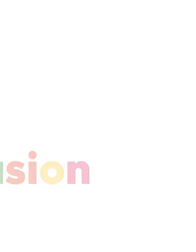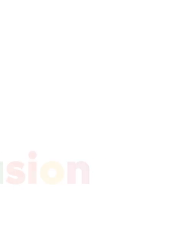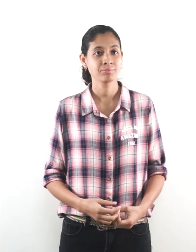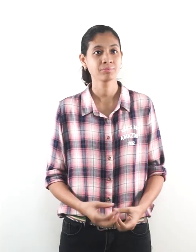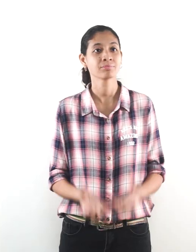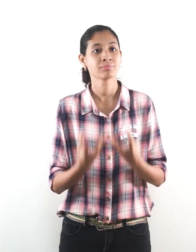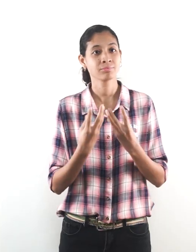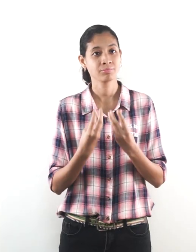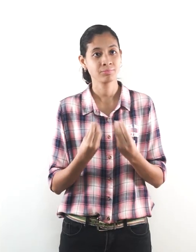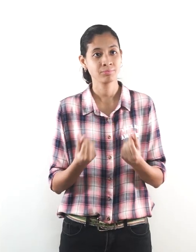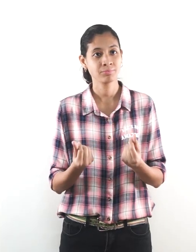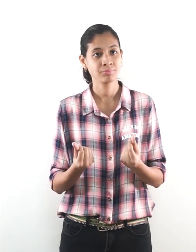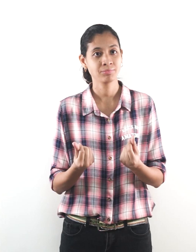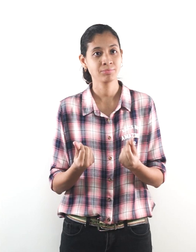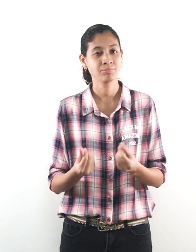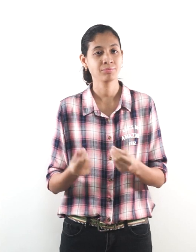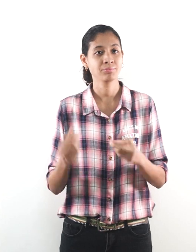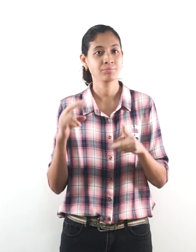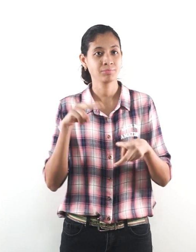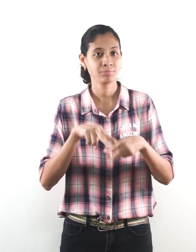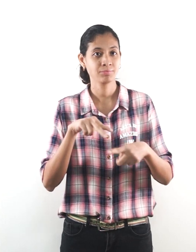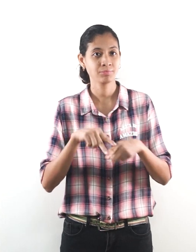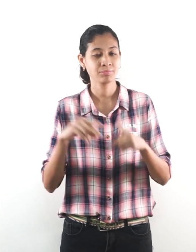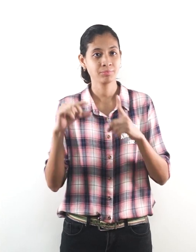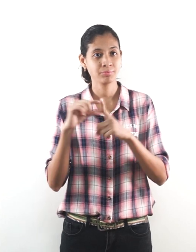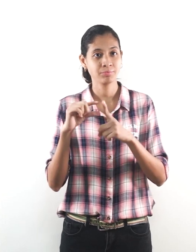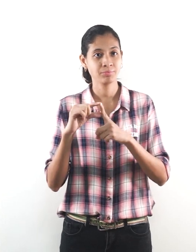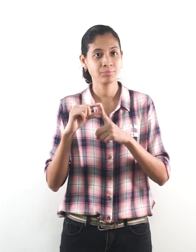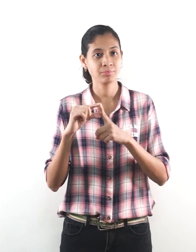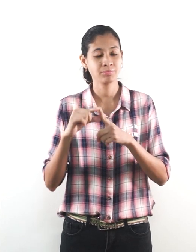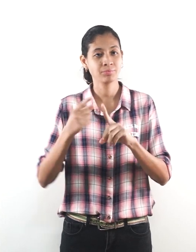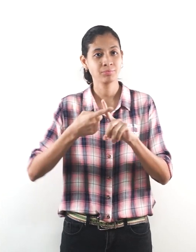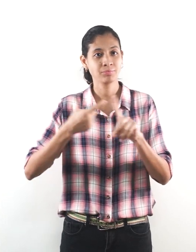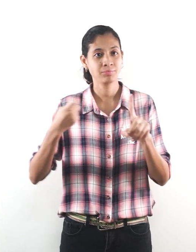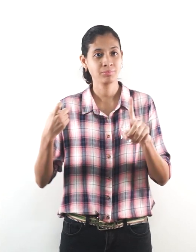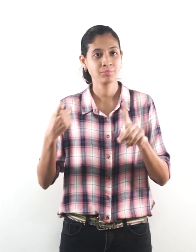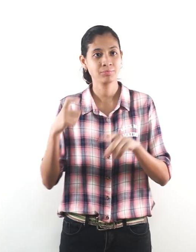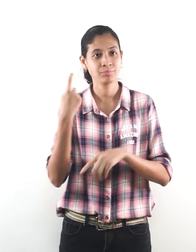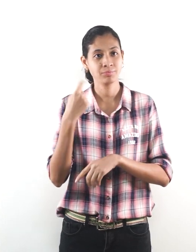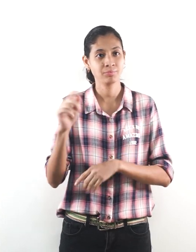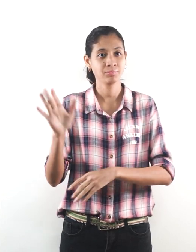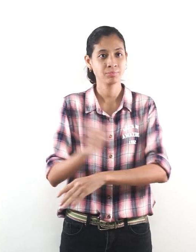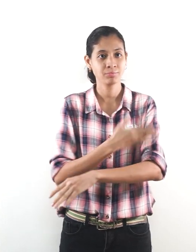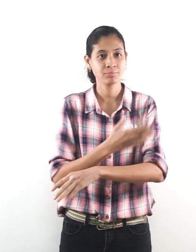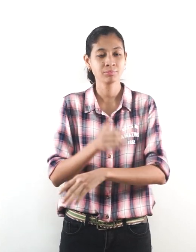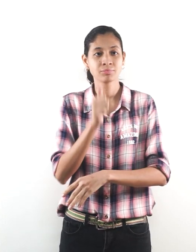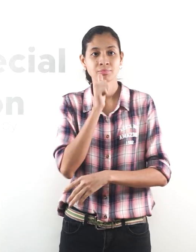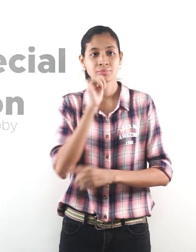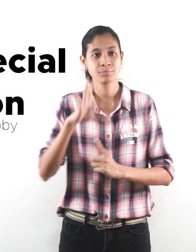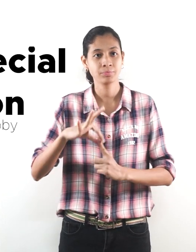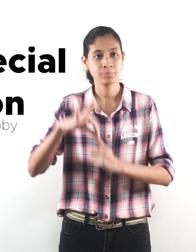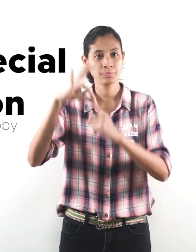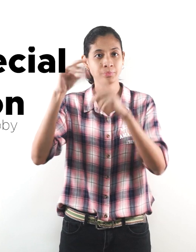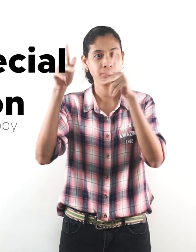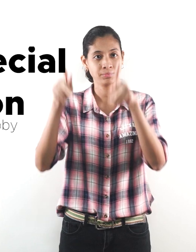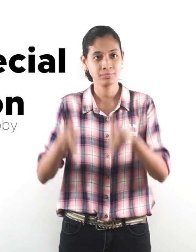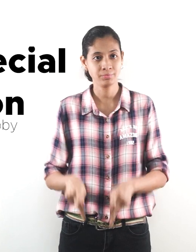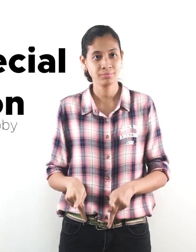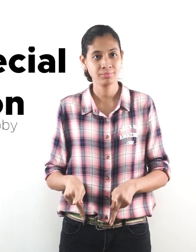These are some vocabulary words from the song I'm a Special Person.